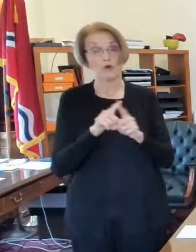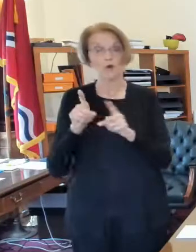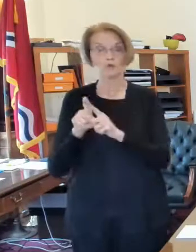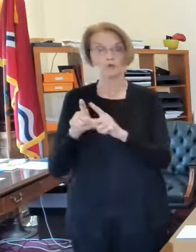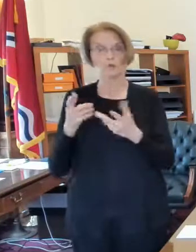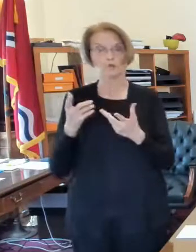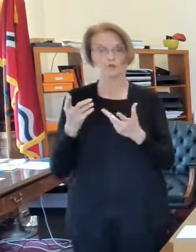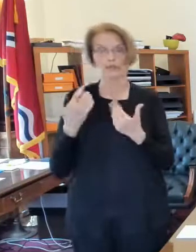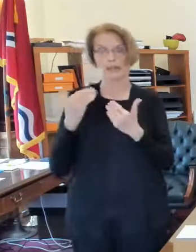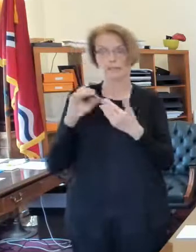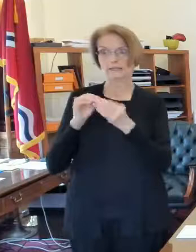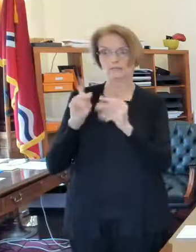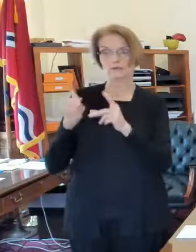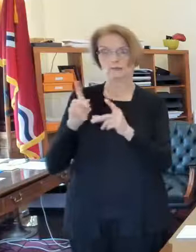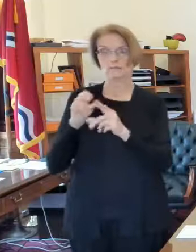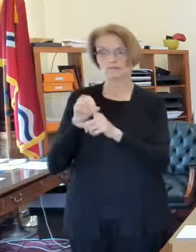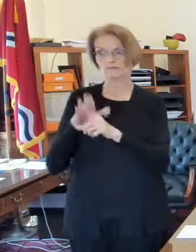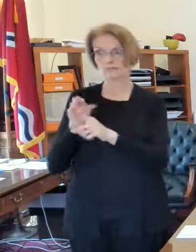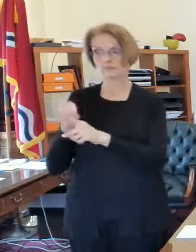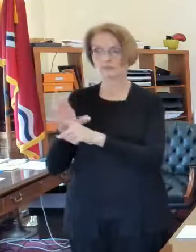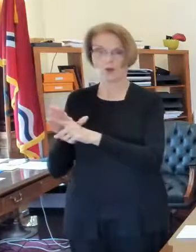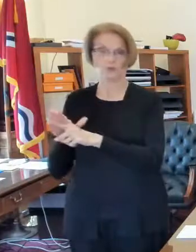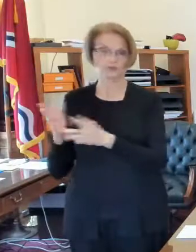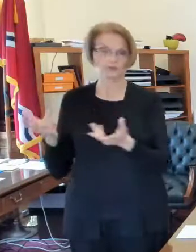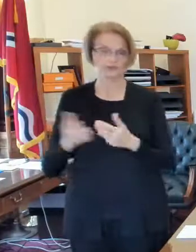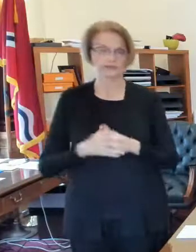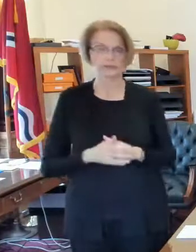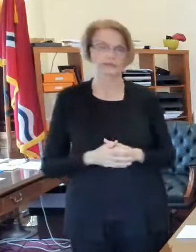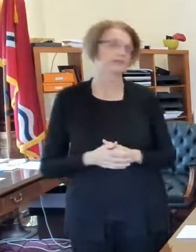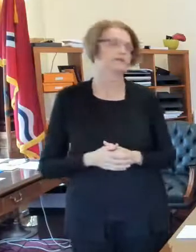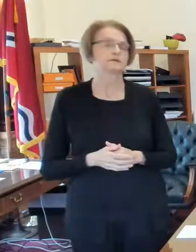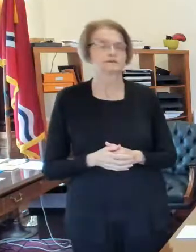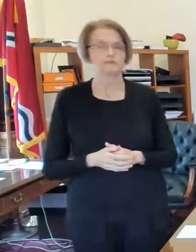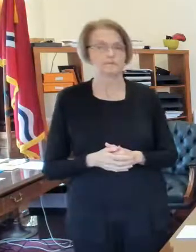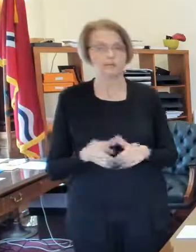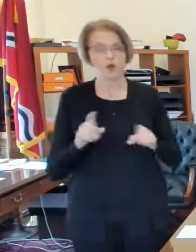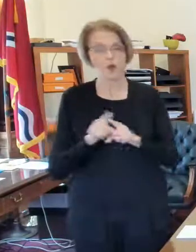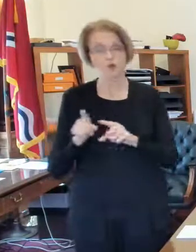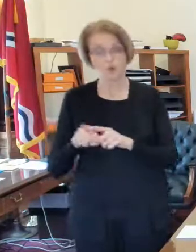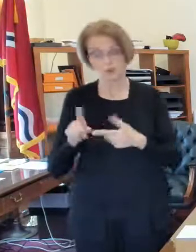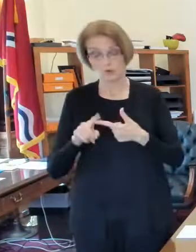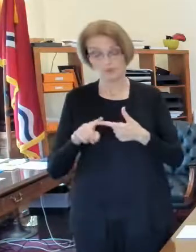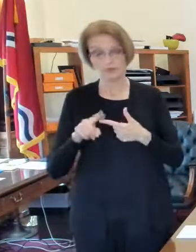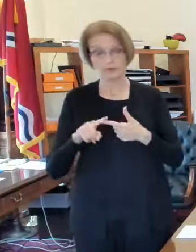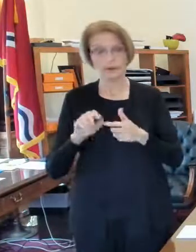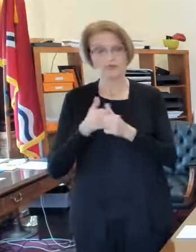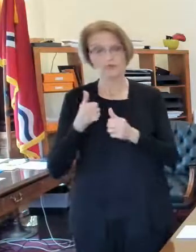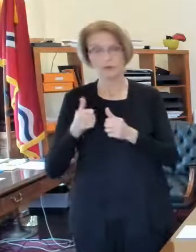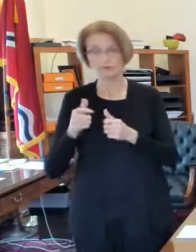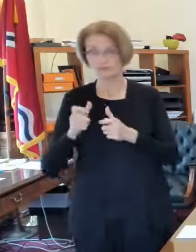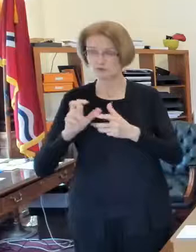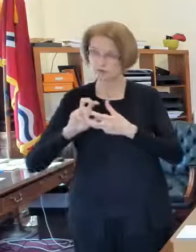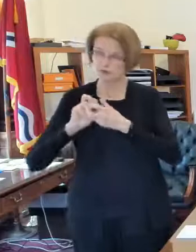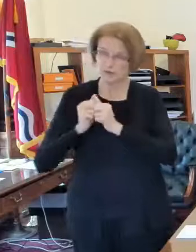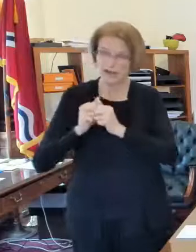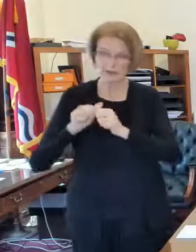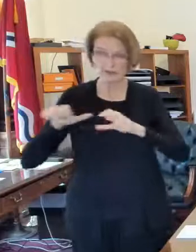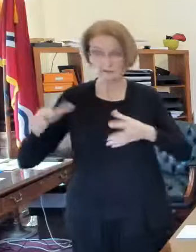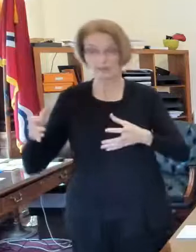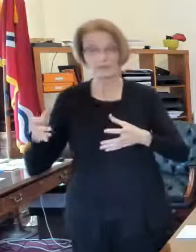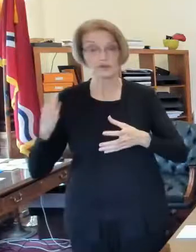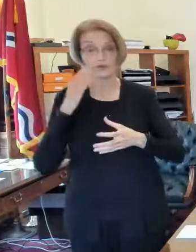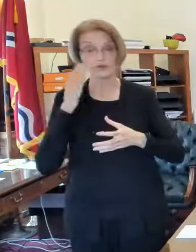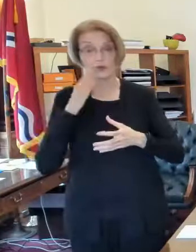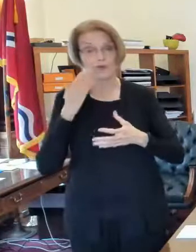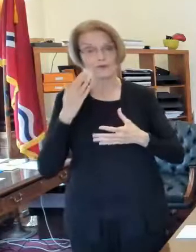that are potentially exposed to covid 19 during the gathering uh we also want you to avoid crowded gatherings so this is also shopping season so